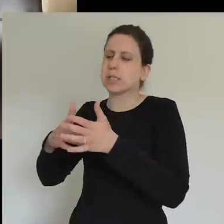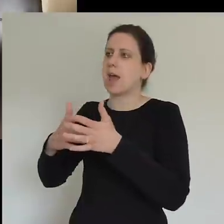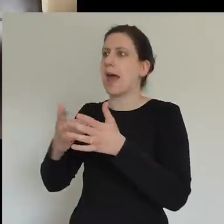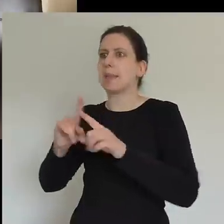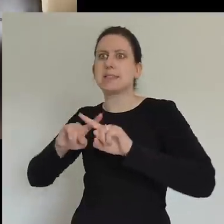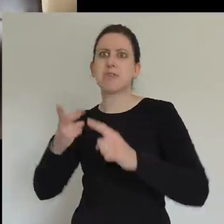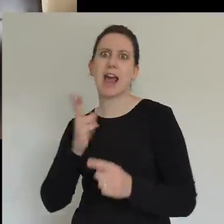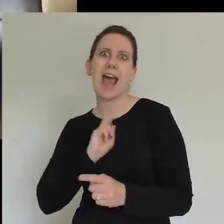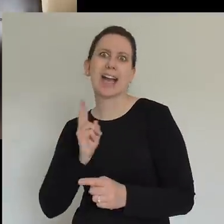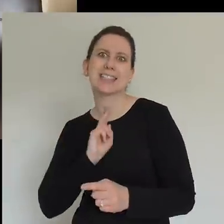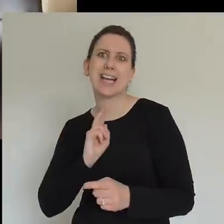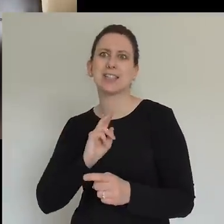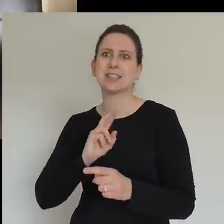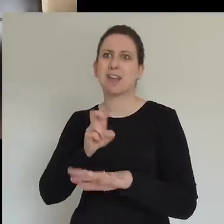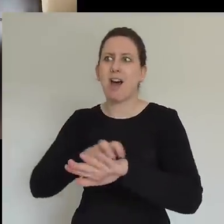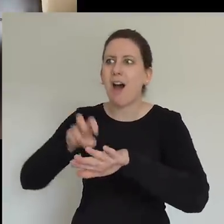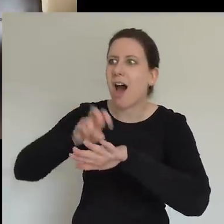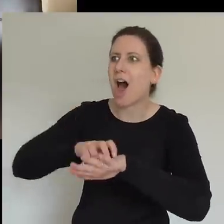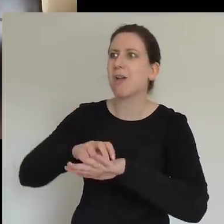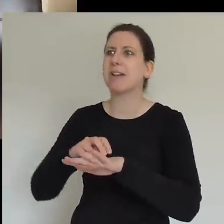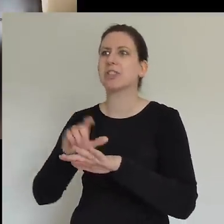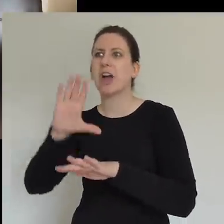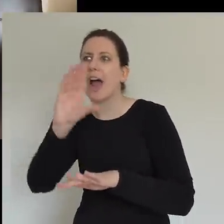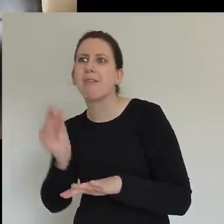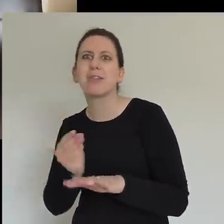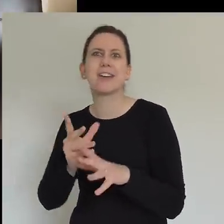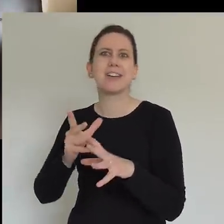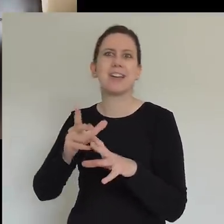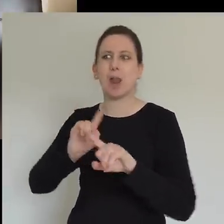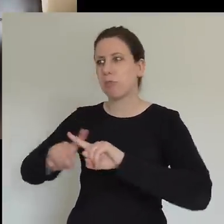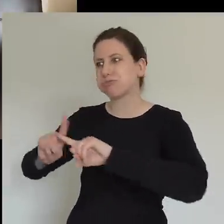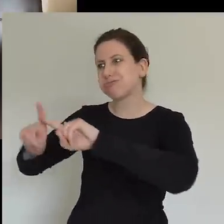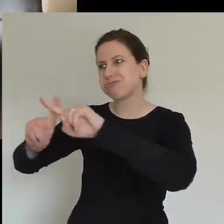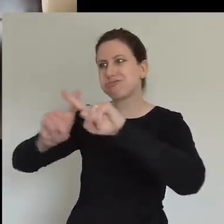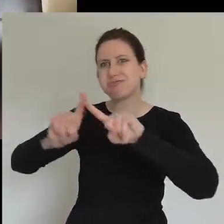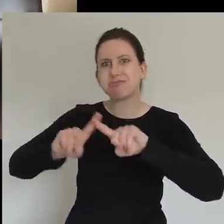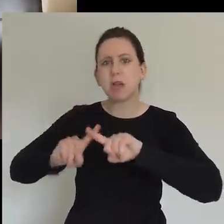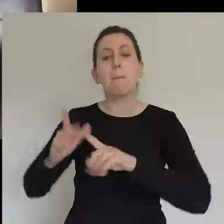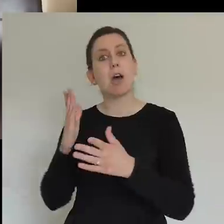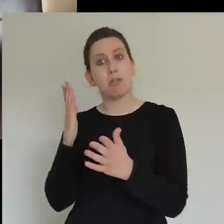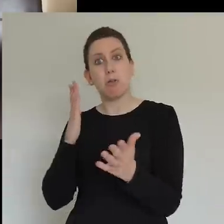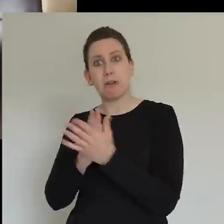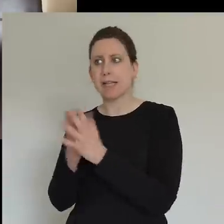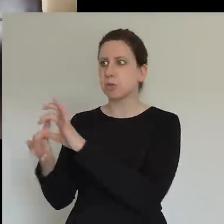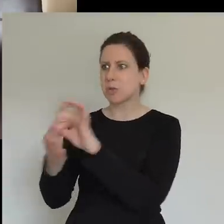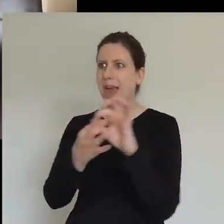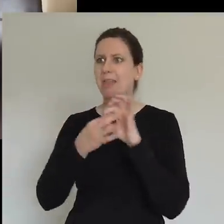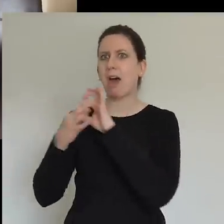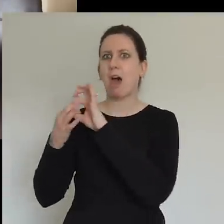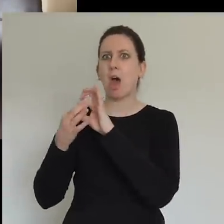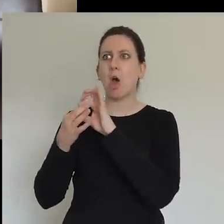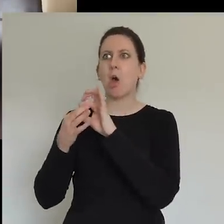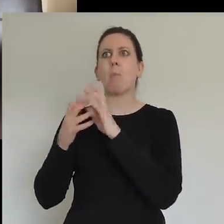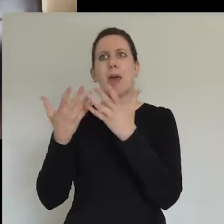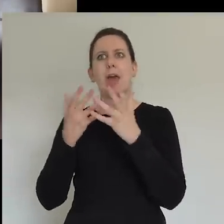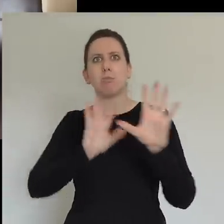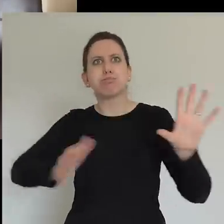you've got this incredible togetherness where we're all in different places, but we're all in it together, sharing a common purpose of wanting to make Jesus known.